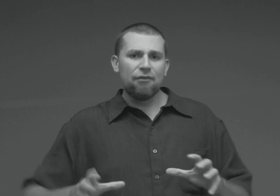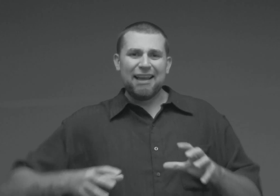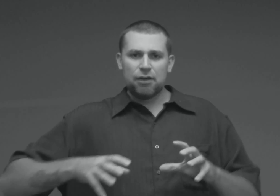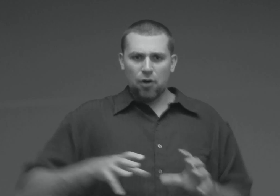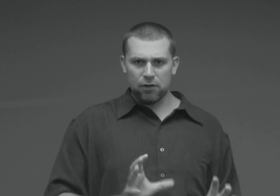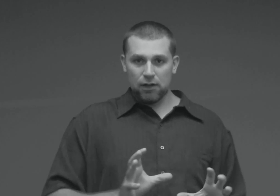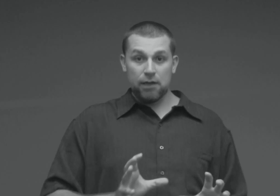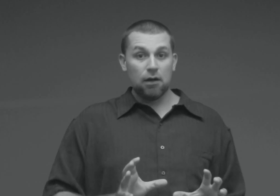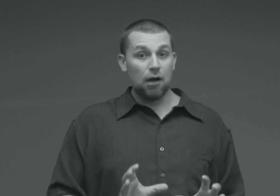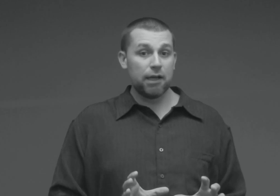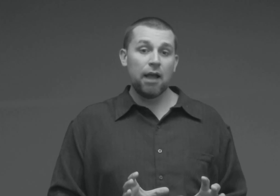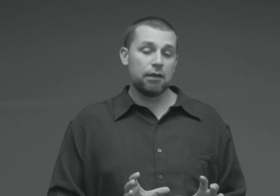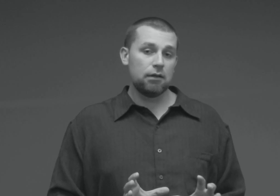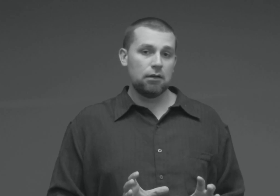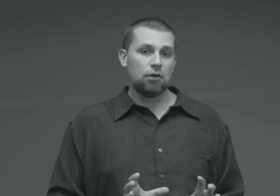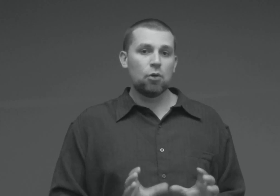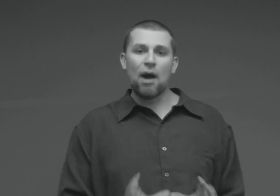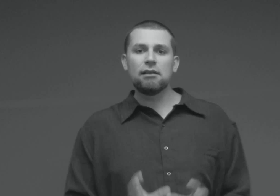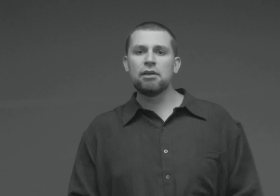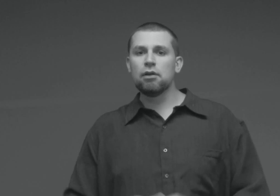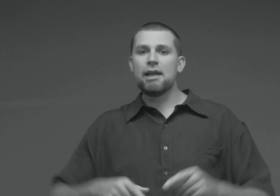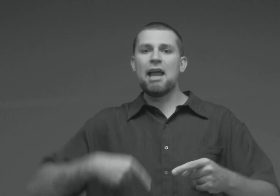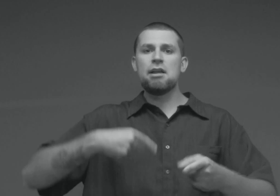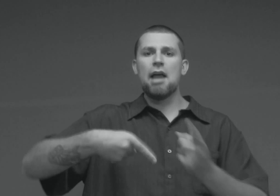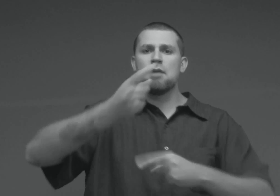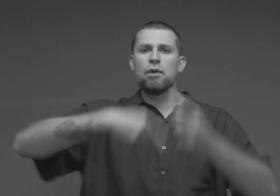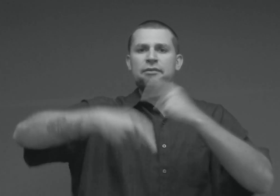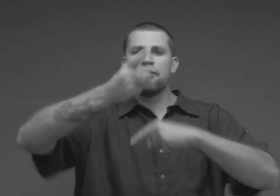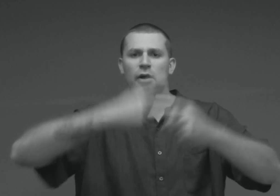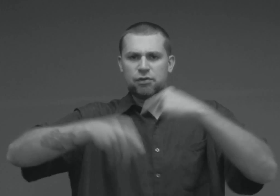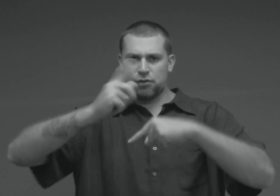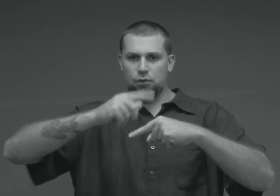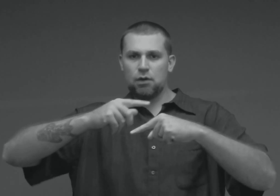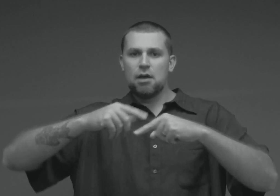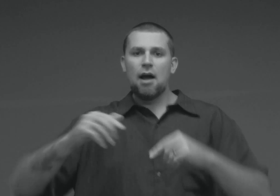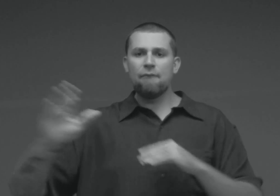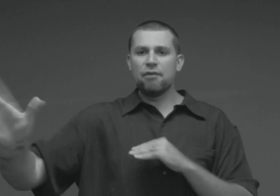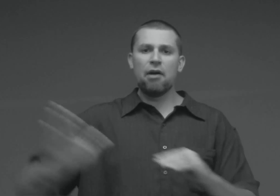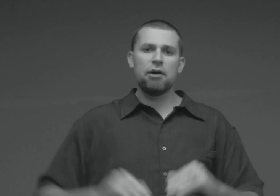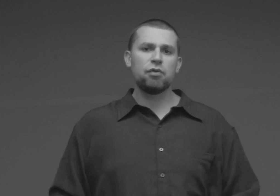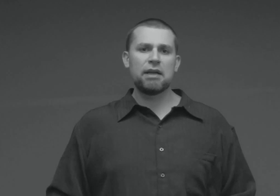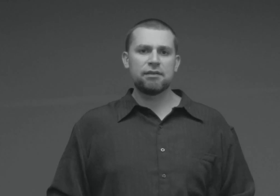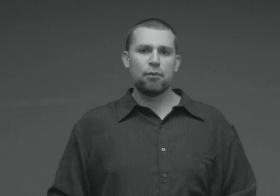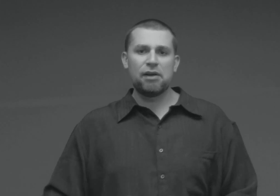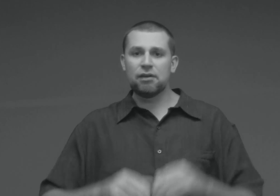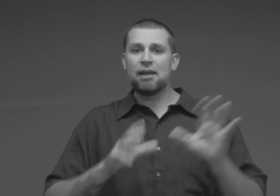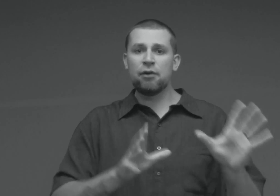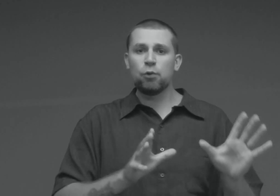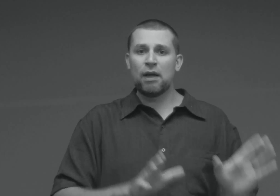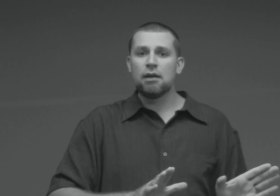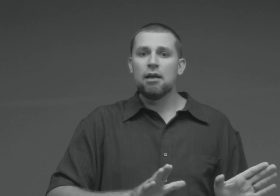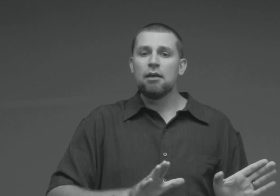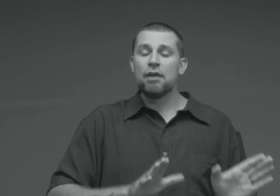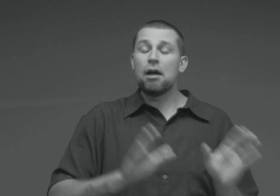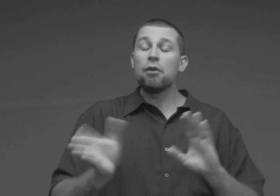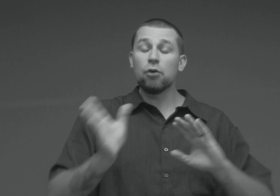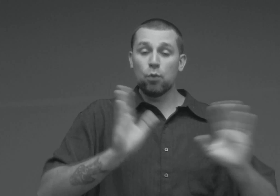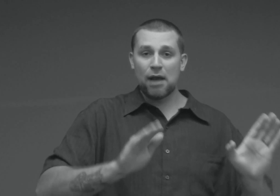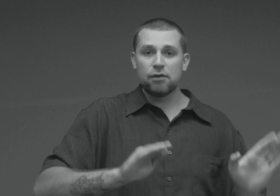internally again, quite literally, a reversal of the very transformation they underwent